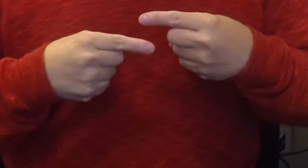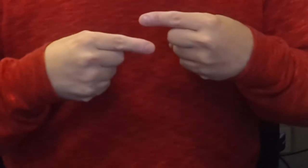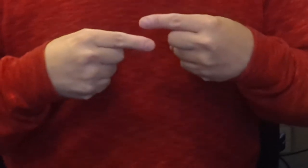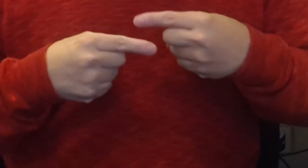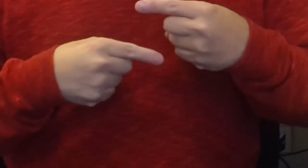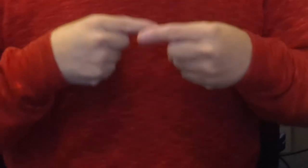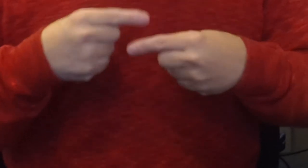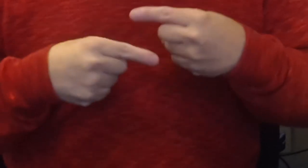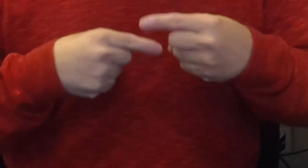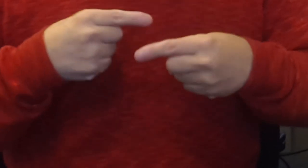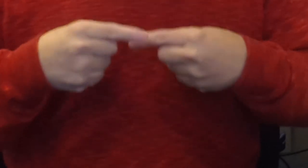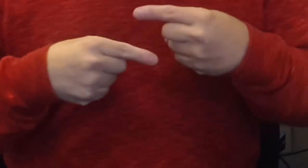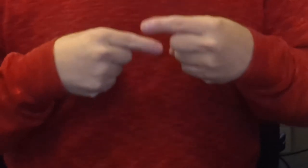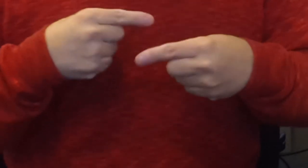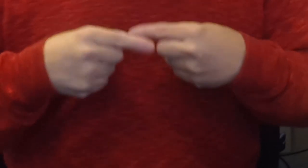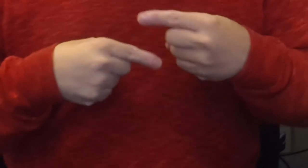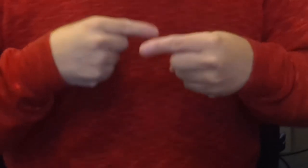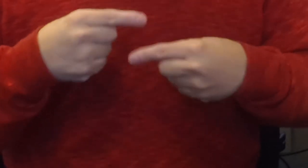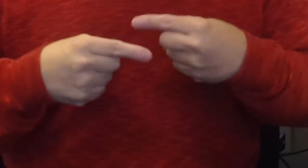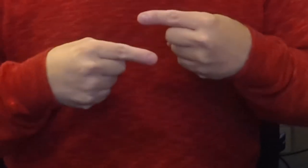The best time of year to see it is.